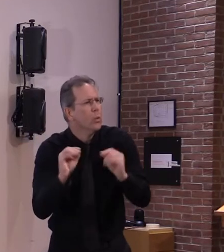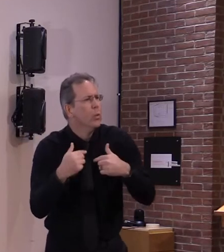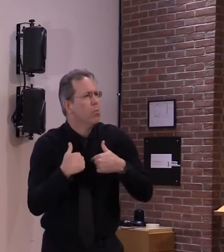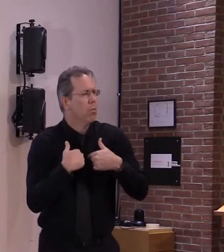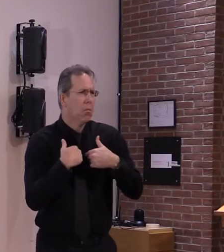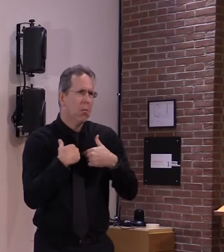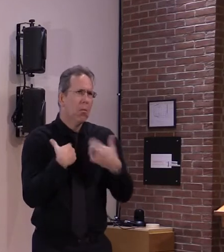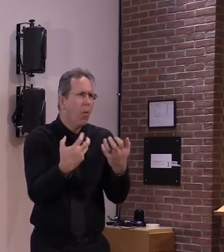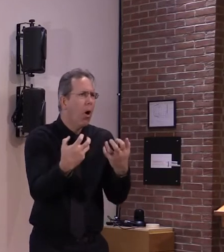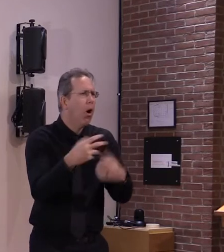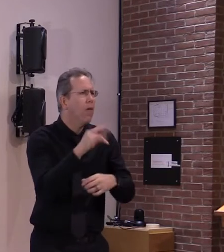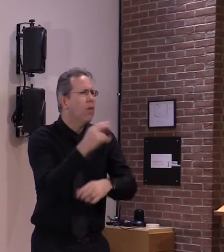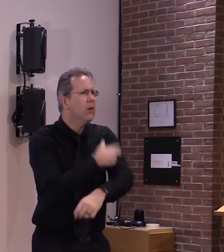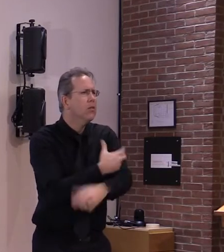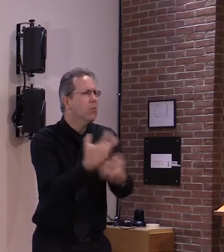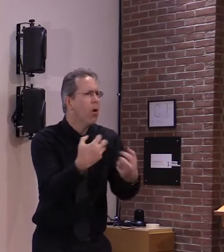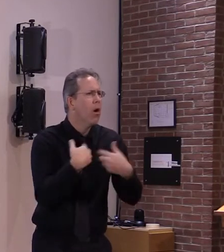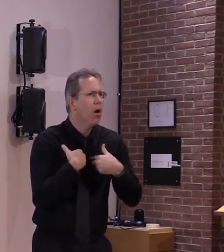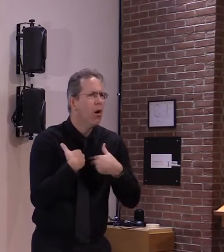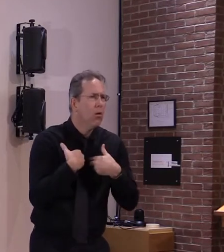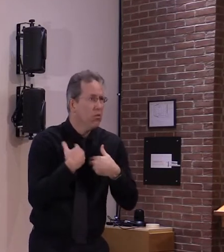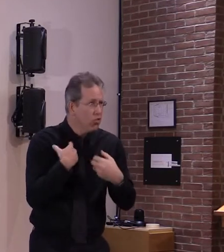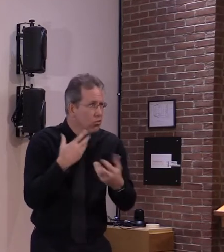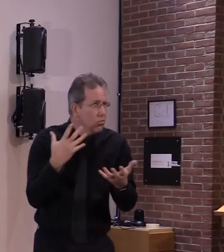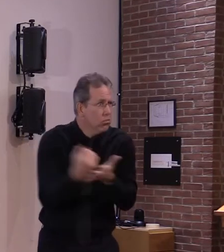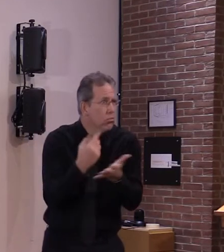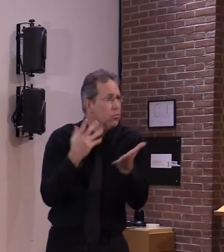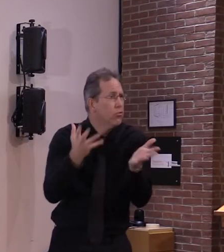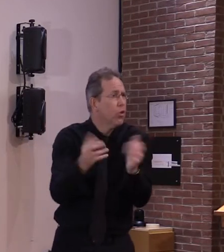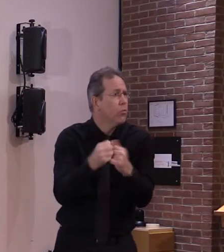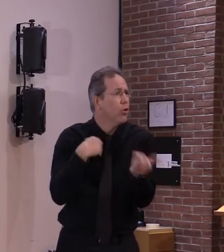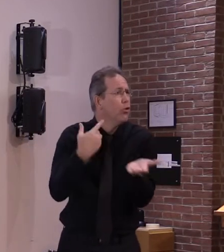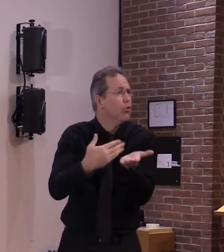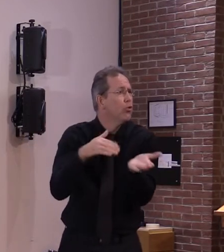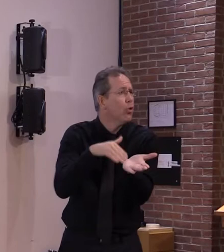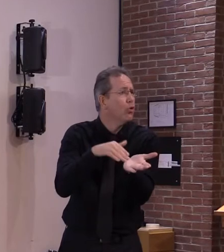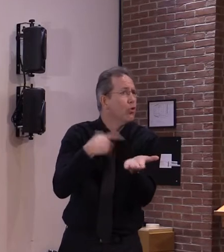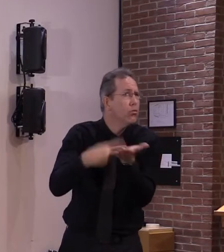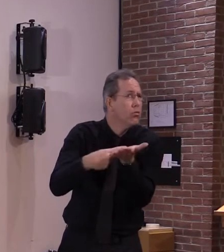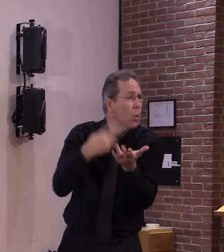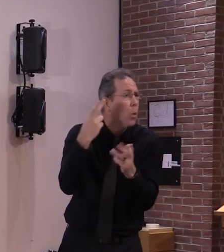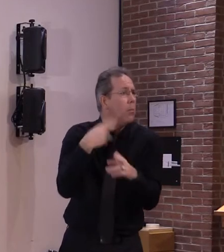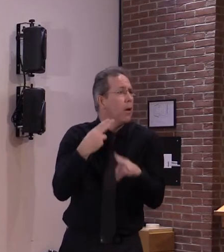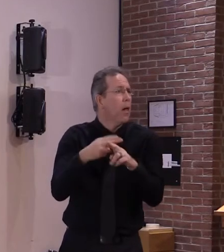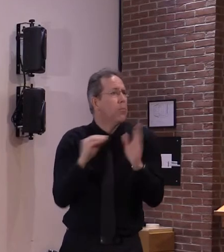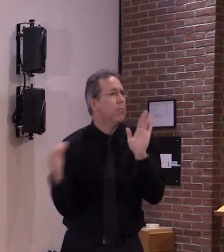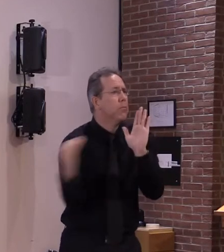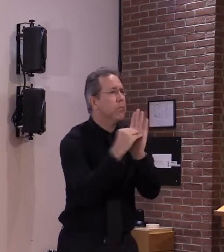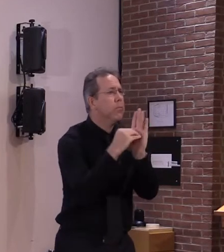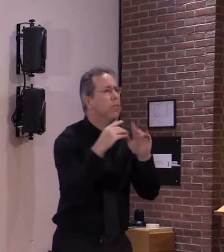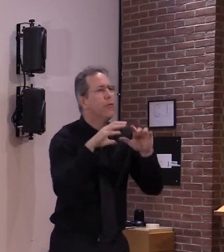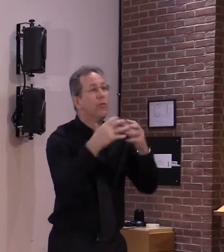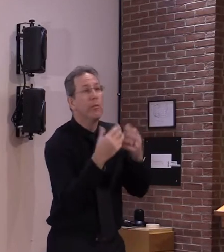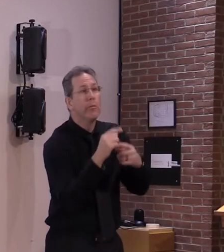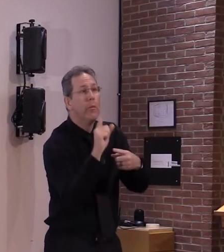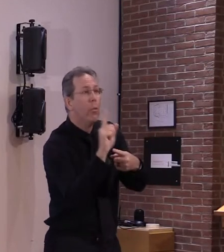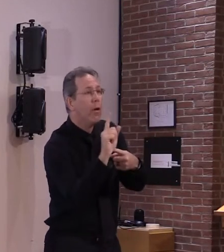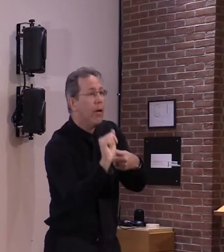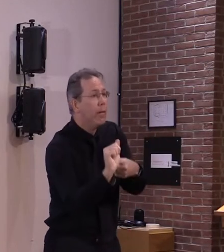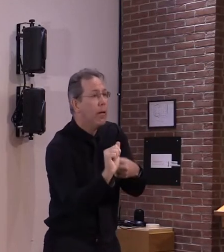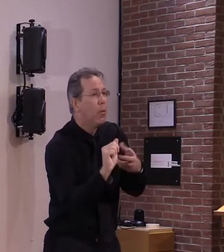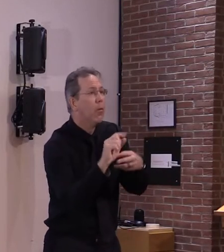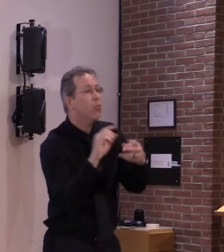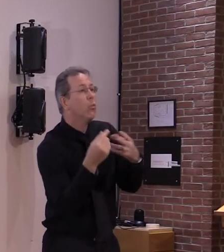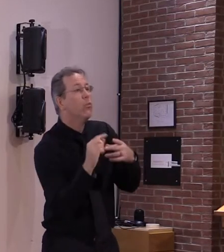hasn't been set in stone yet either from a national or vermont level but we have a pretty good idea it's going to involve higher risk people